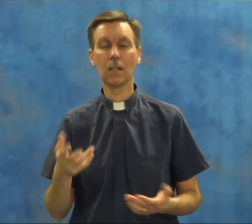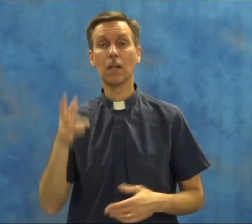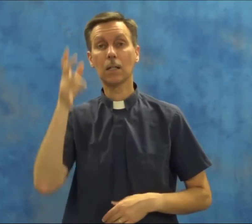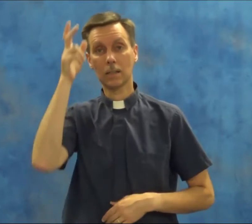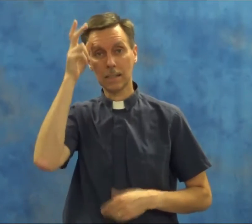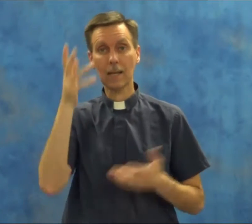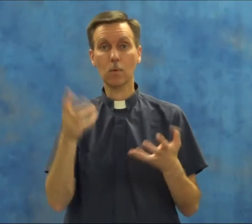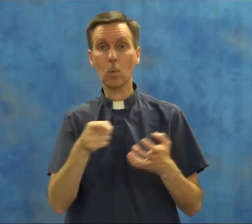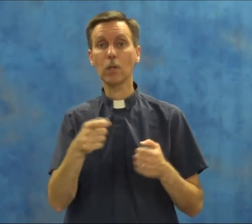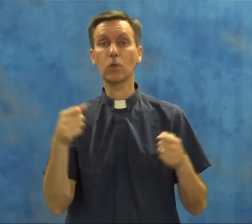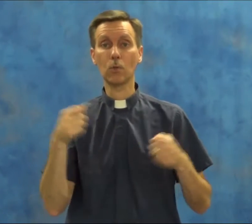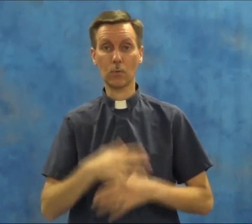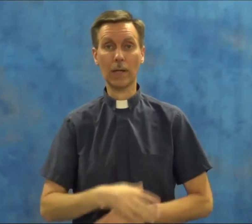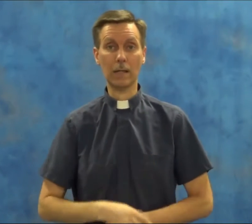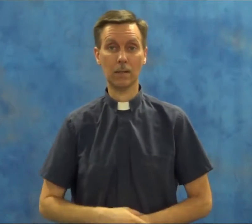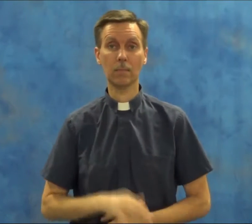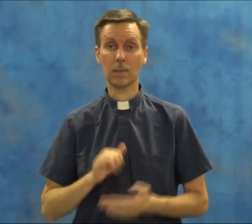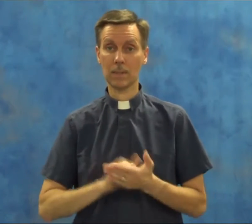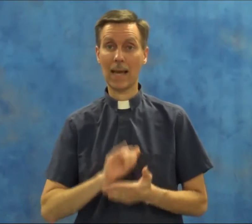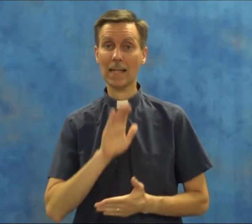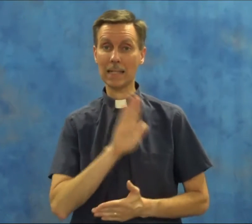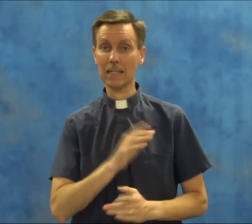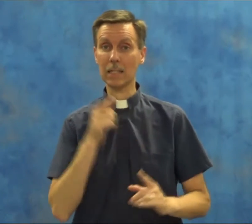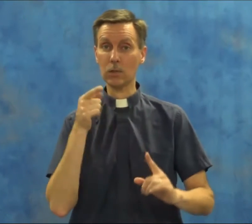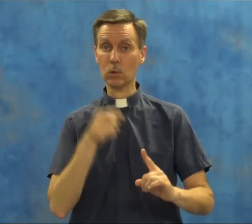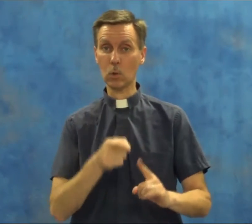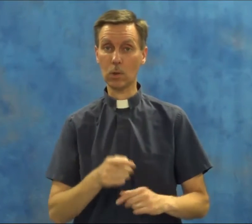The devil wants you afraid. That is his goal.